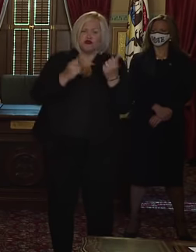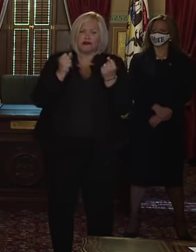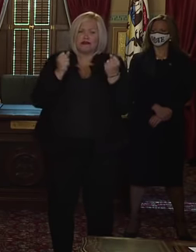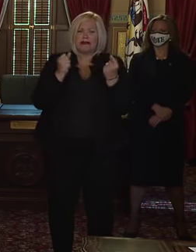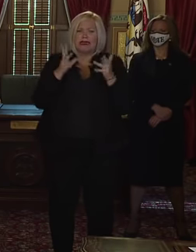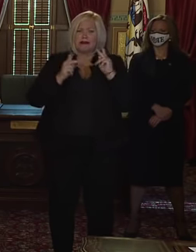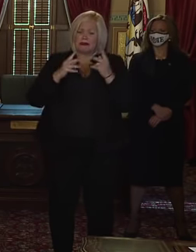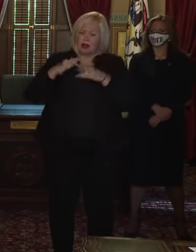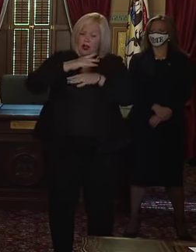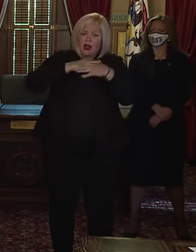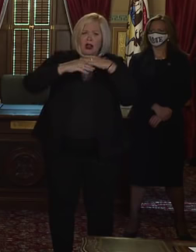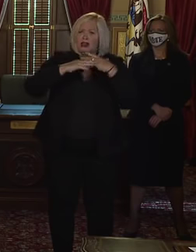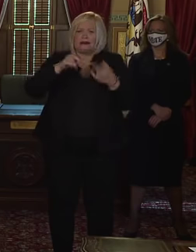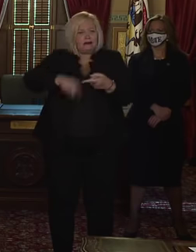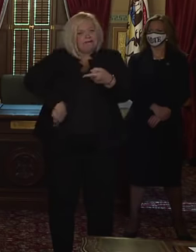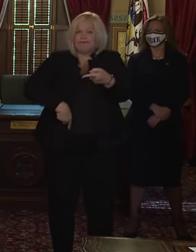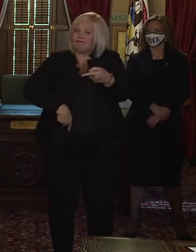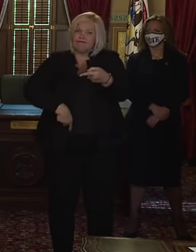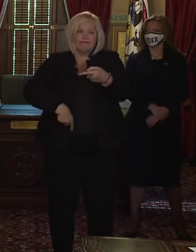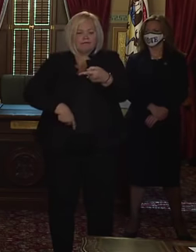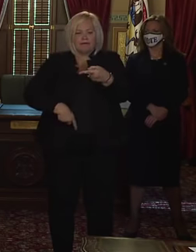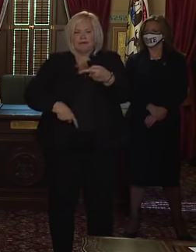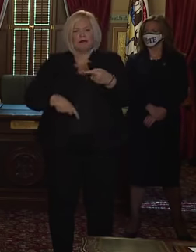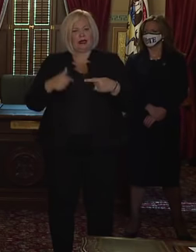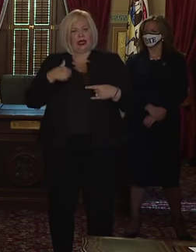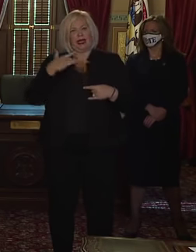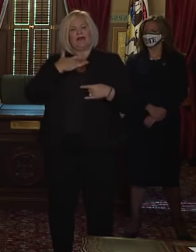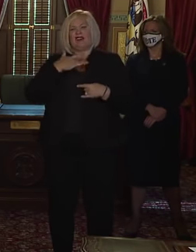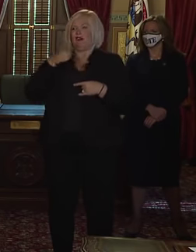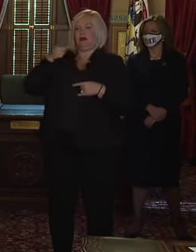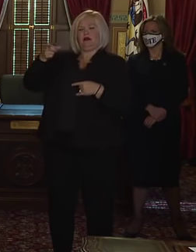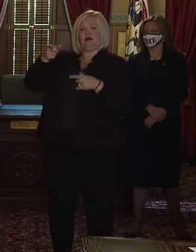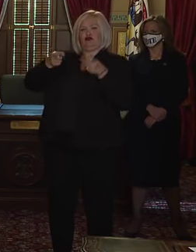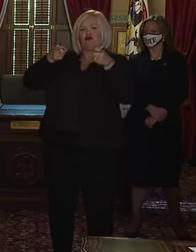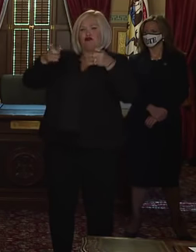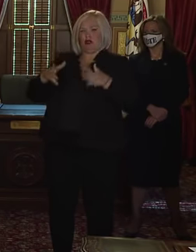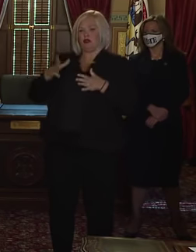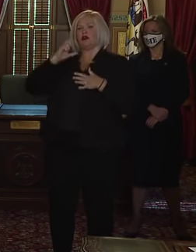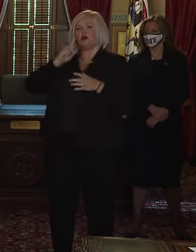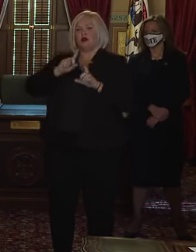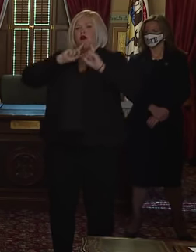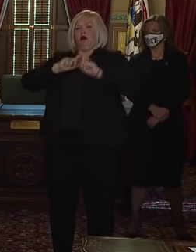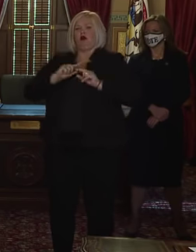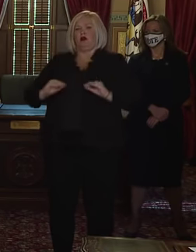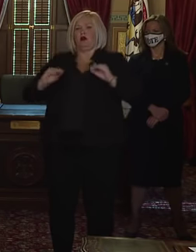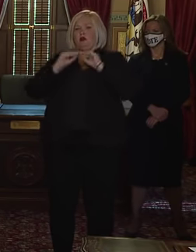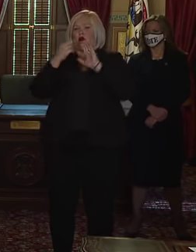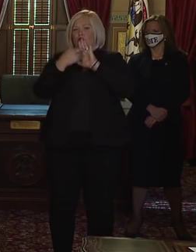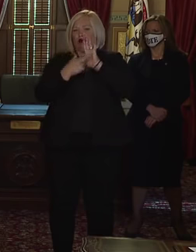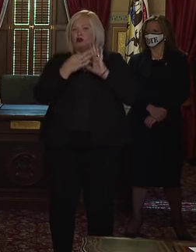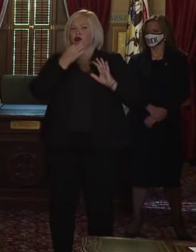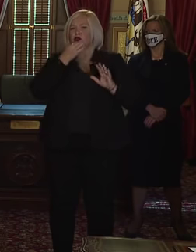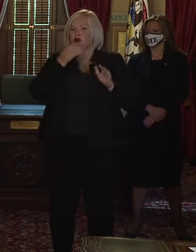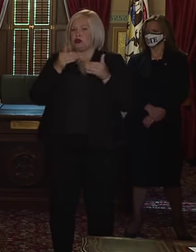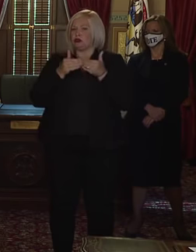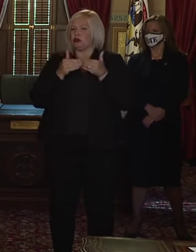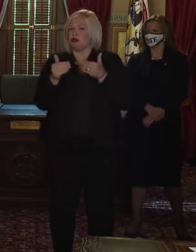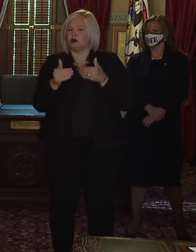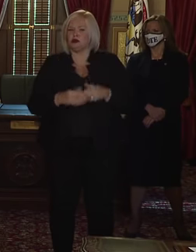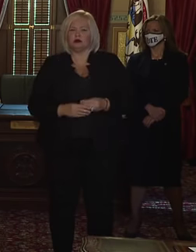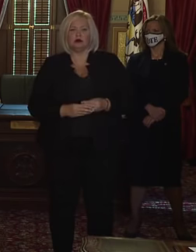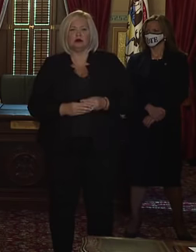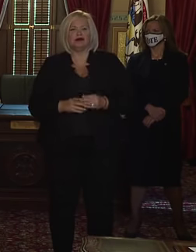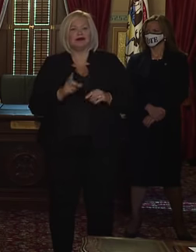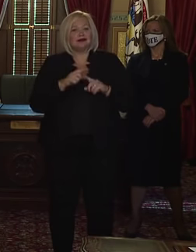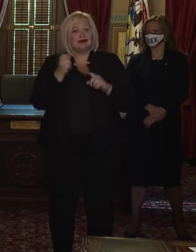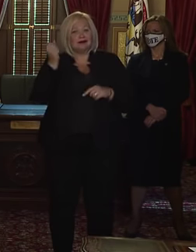And I believe that there will be additional measures that the director will be taking in the coming hours and days. But the fact of